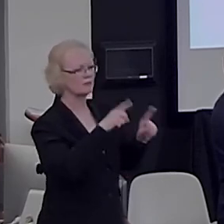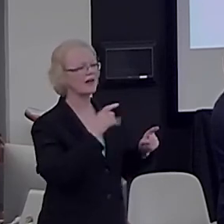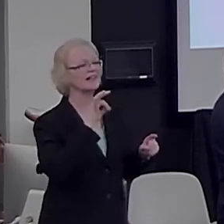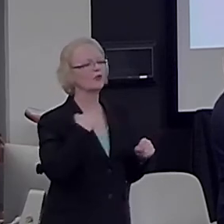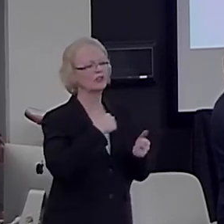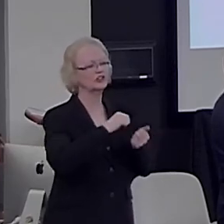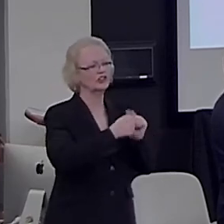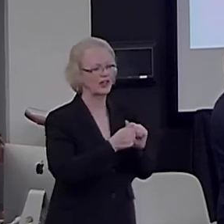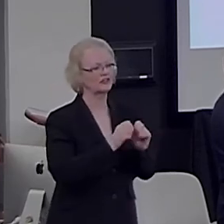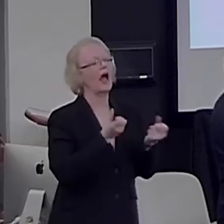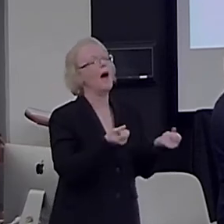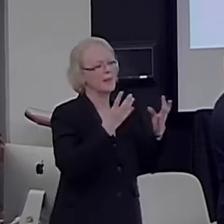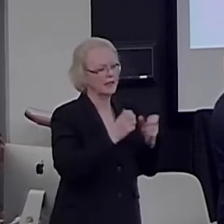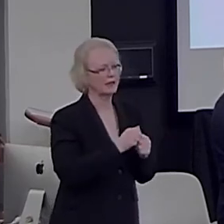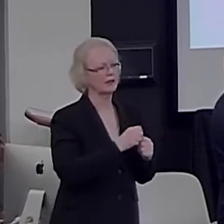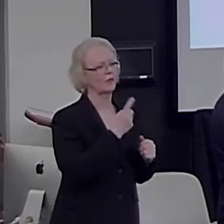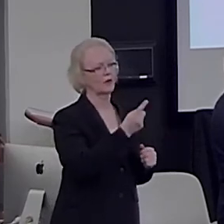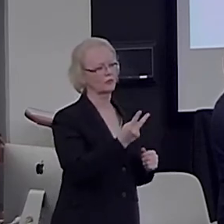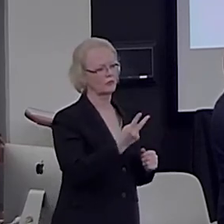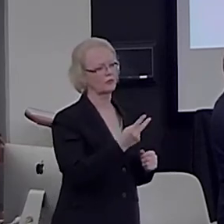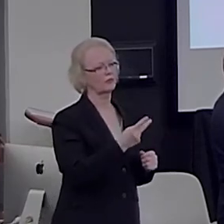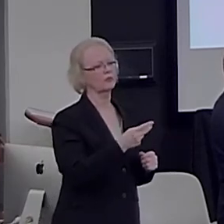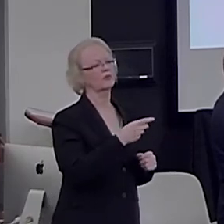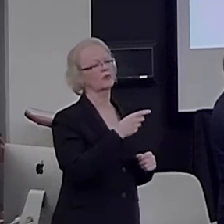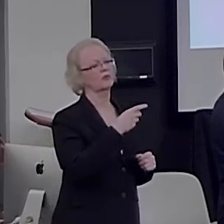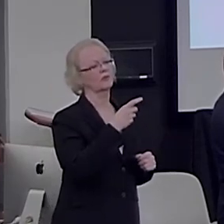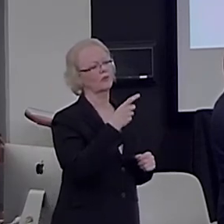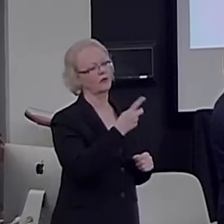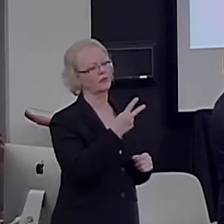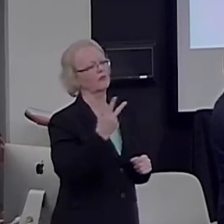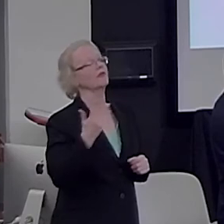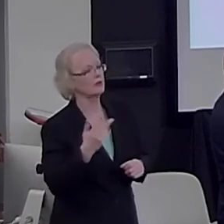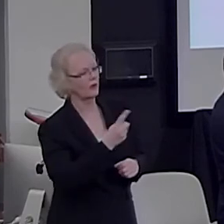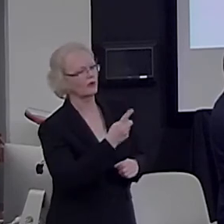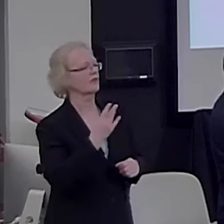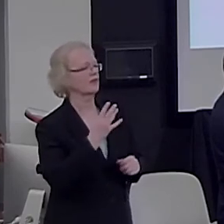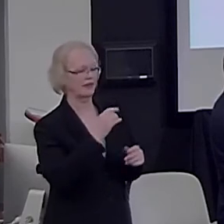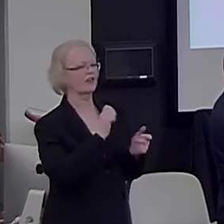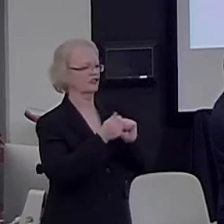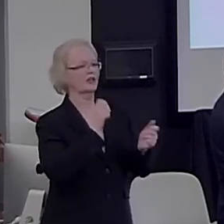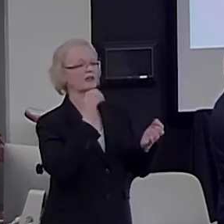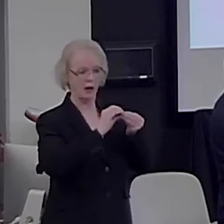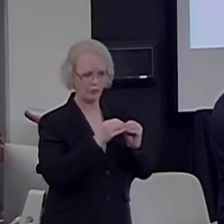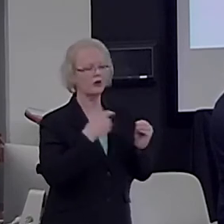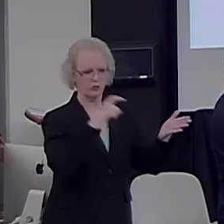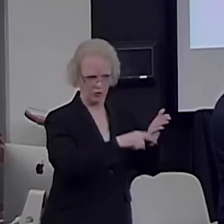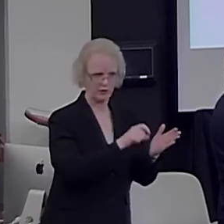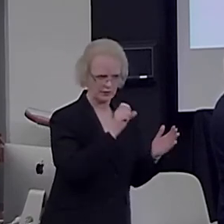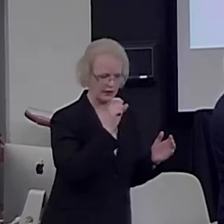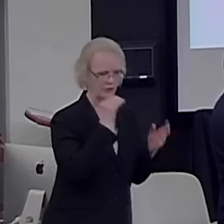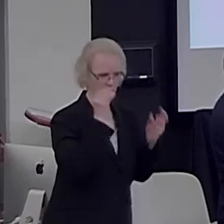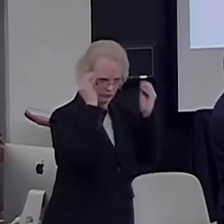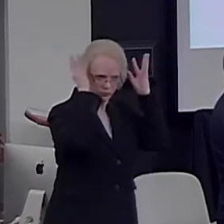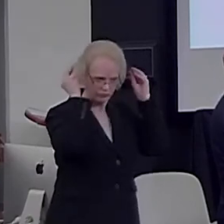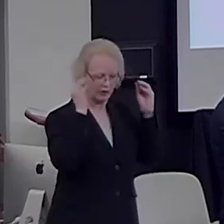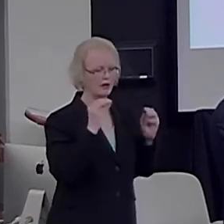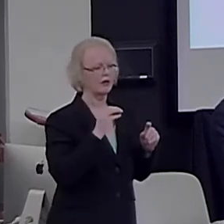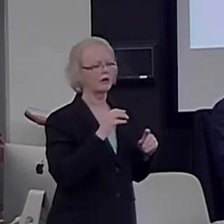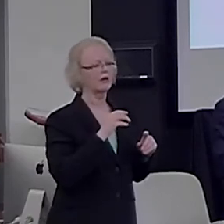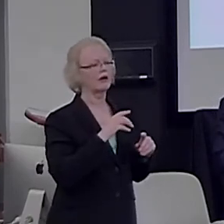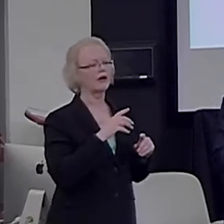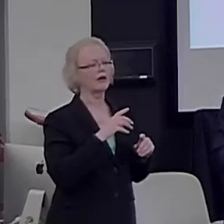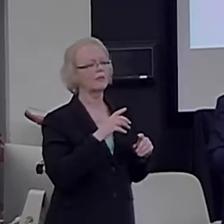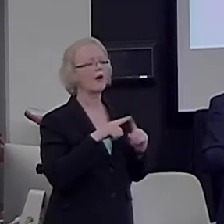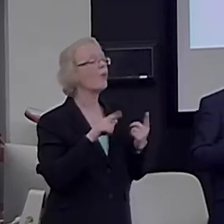change, our usual number network. We also have responses to sequence change, but what is very special in humans is